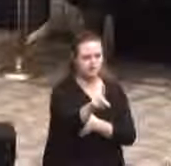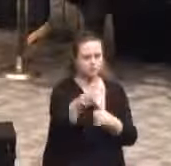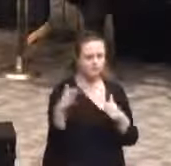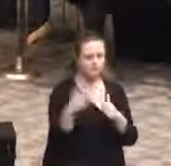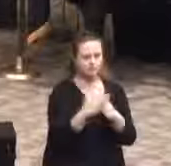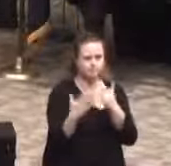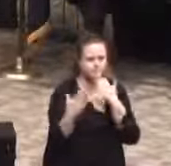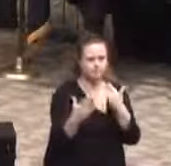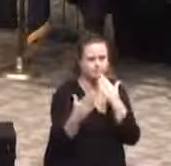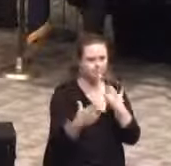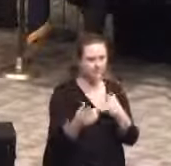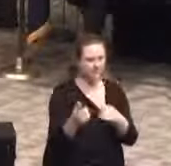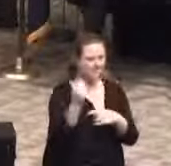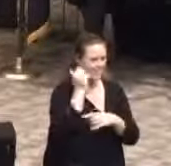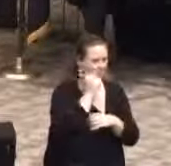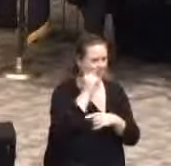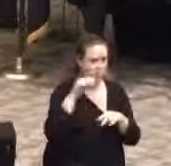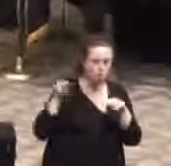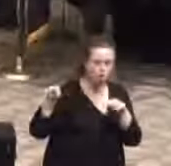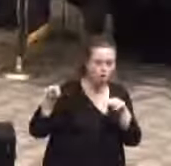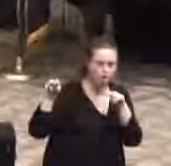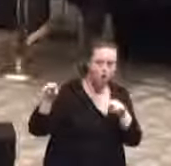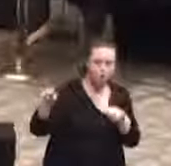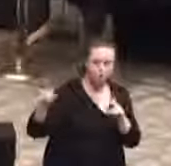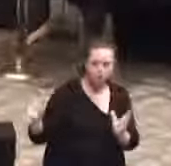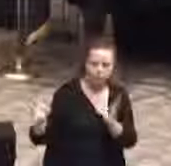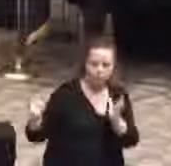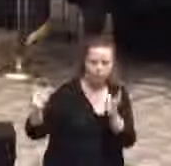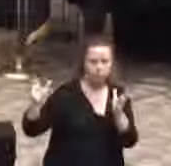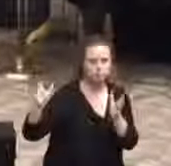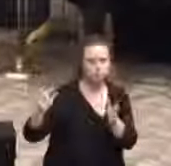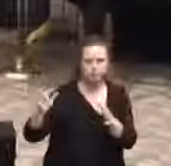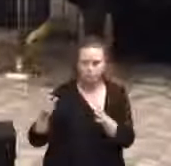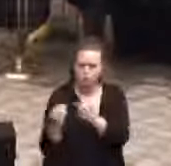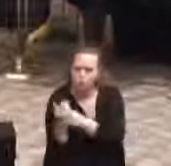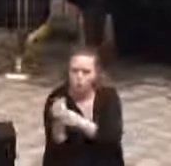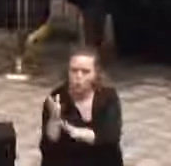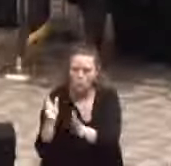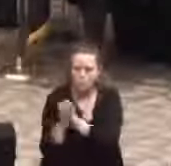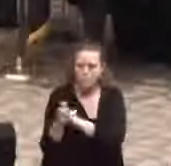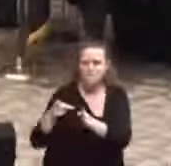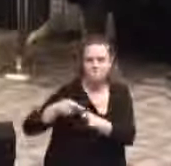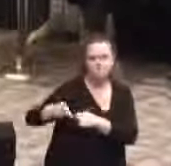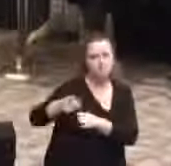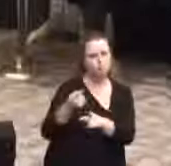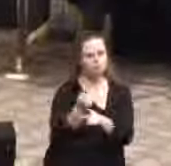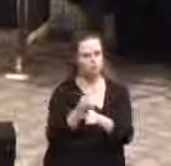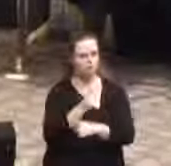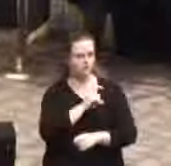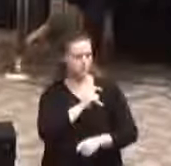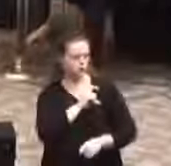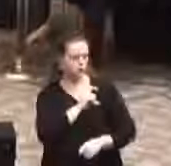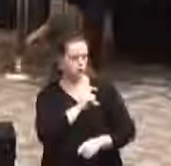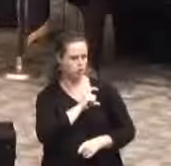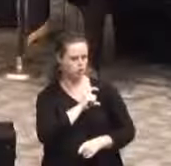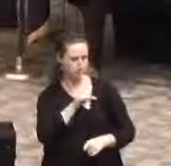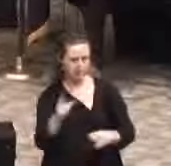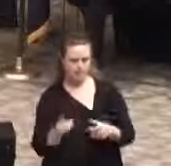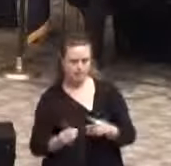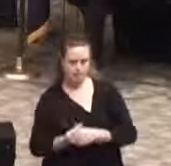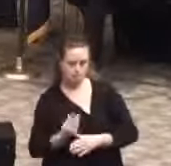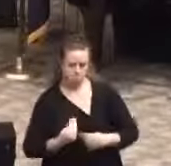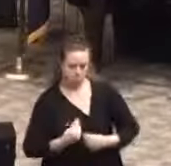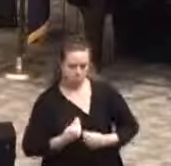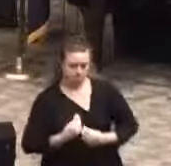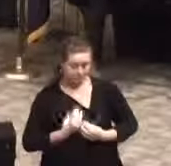He has been there every day watching us grow and molding us into professional correctional officers. He inspired us to be the